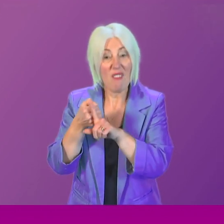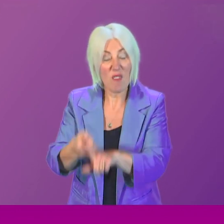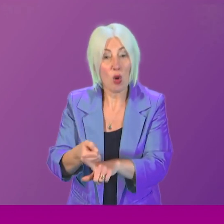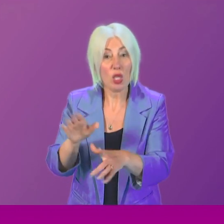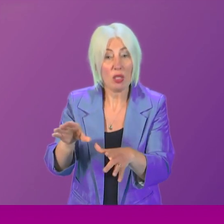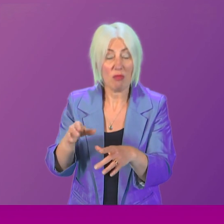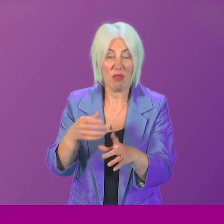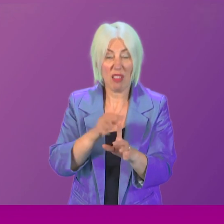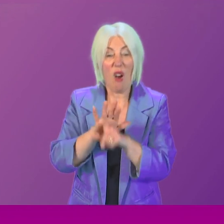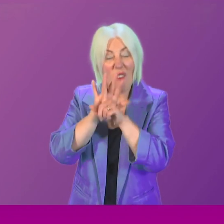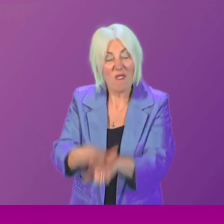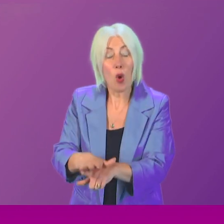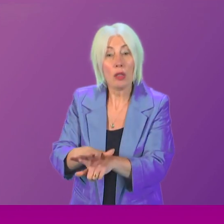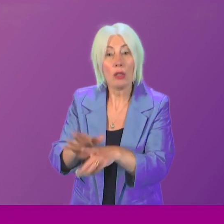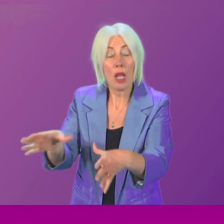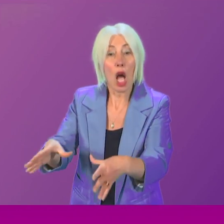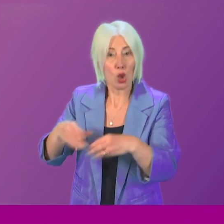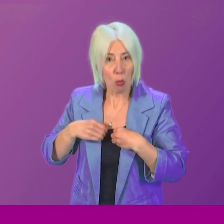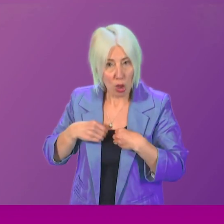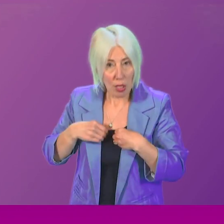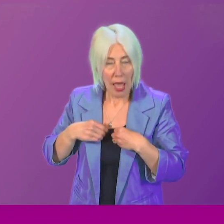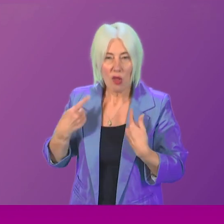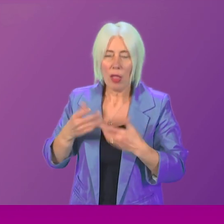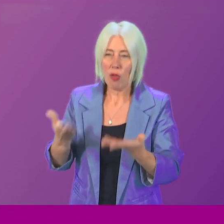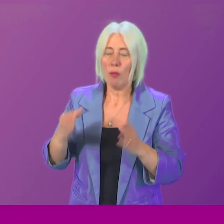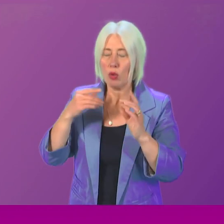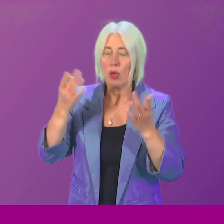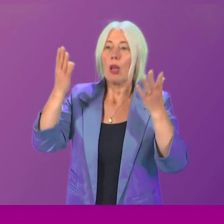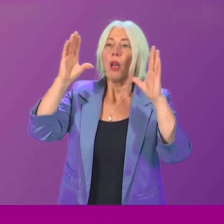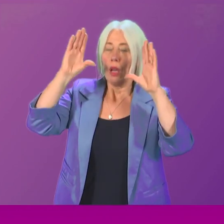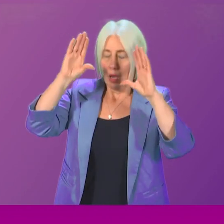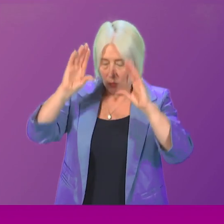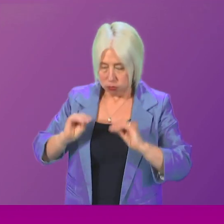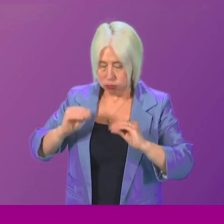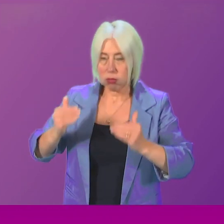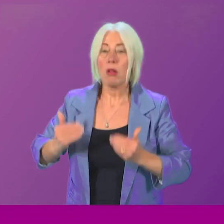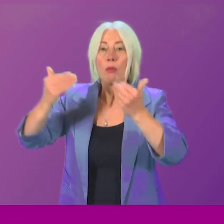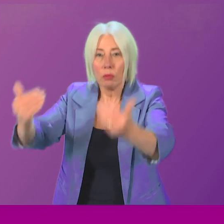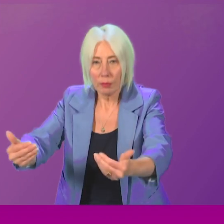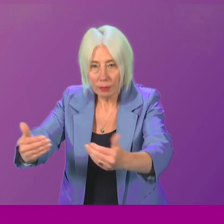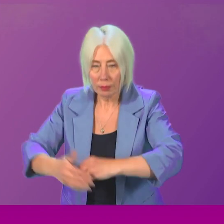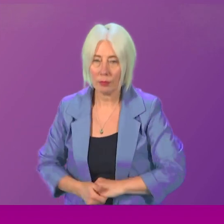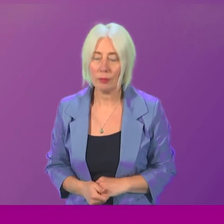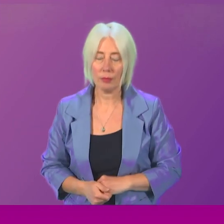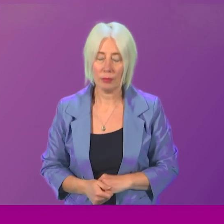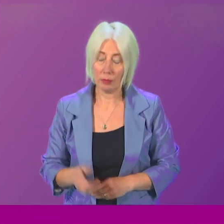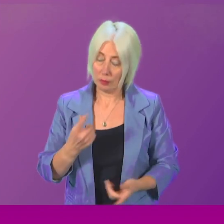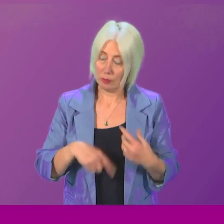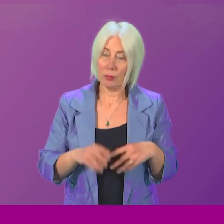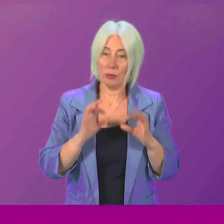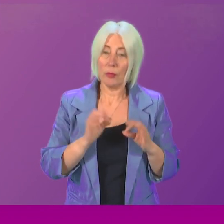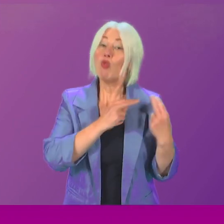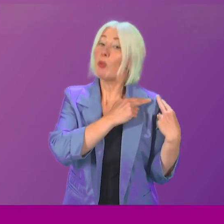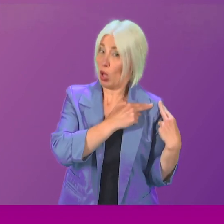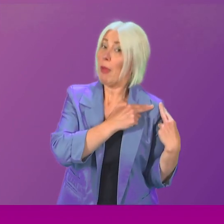and to allow some closure. First Minister. Well, we have a special responsibility to those